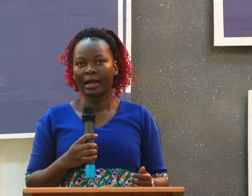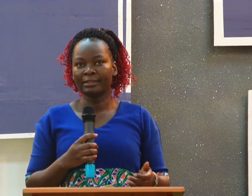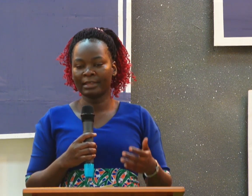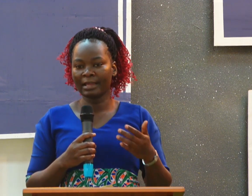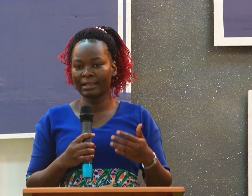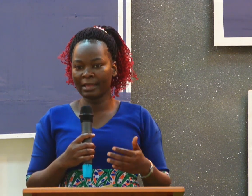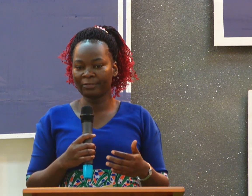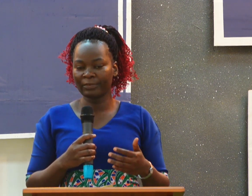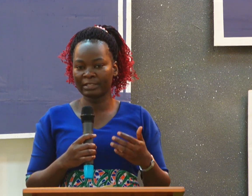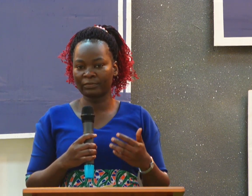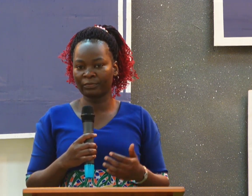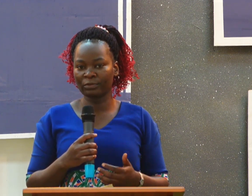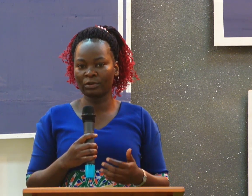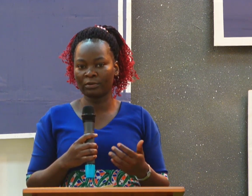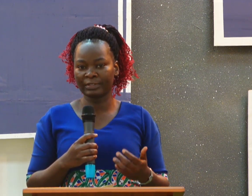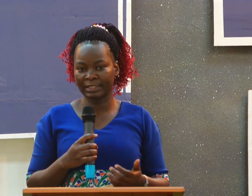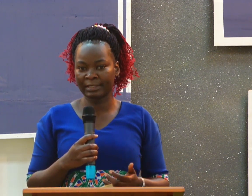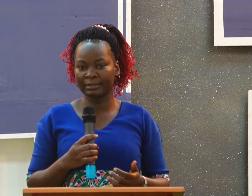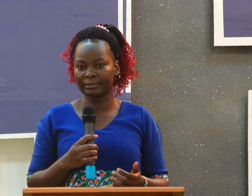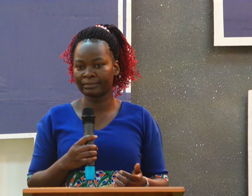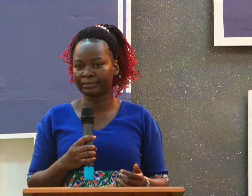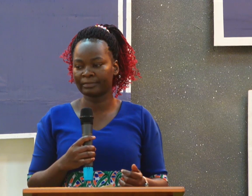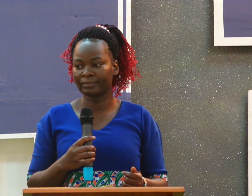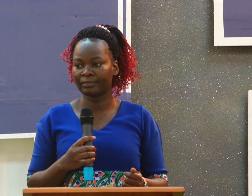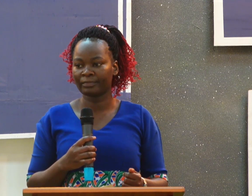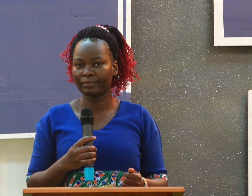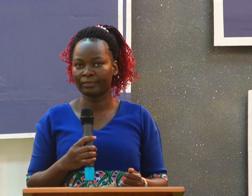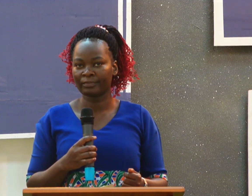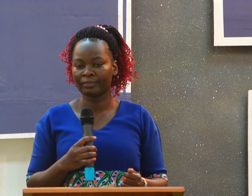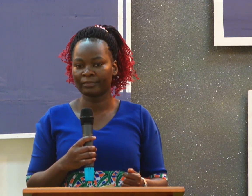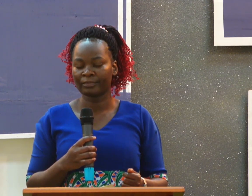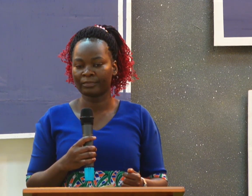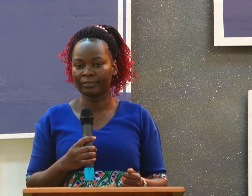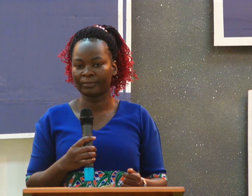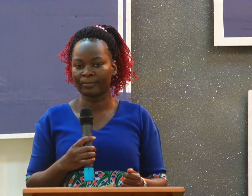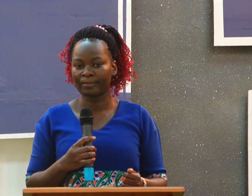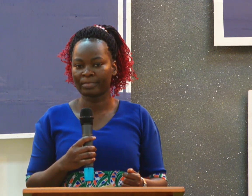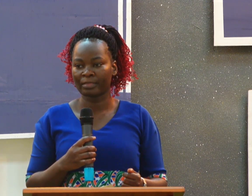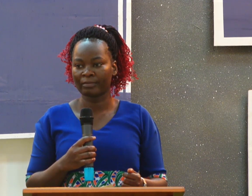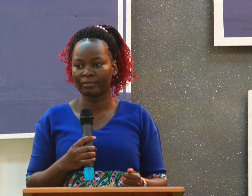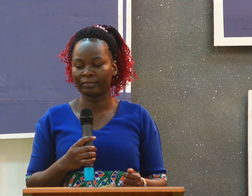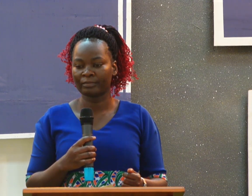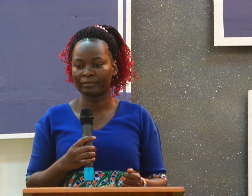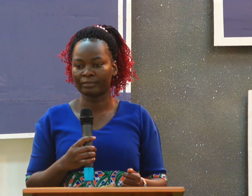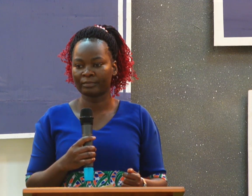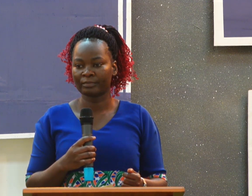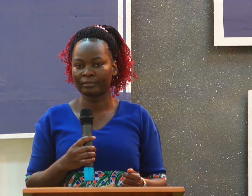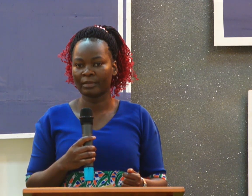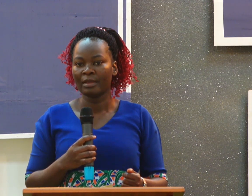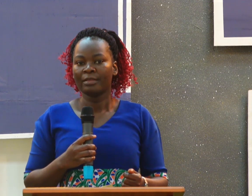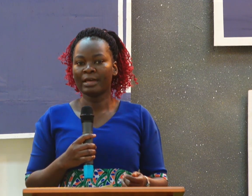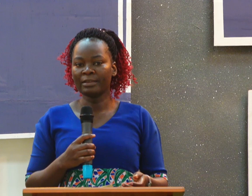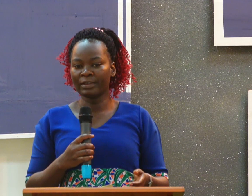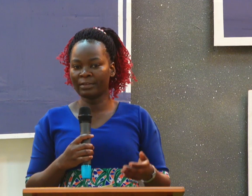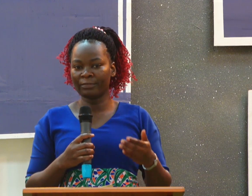There their life is full of sin. There is of There is a category of